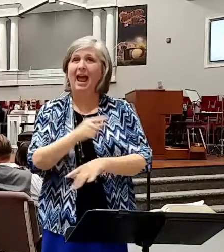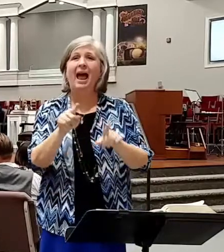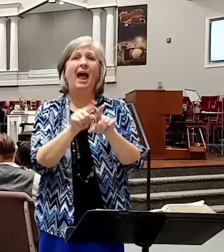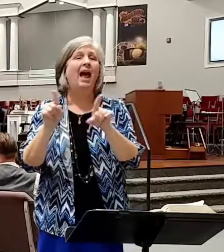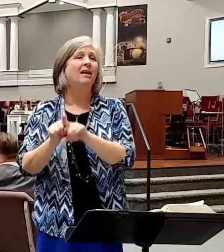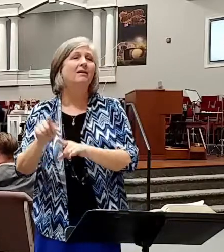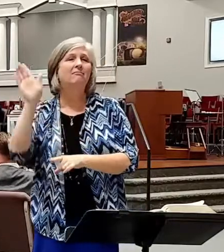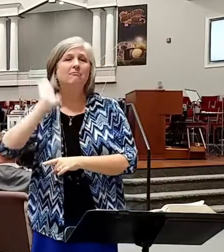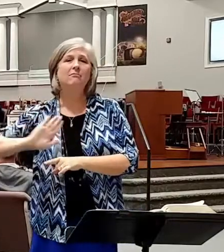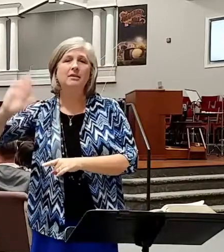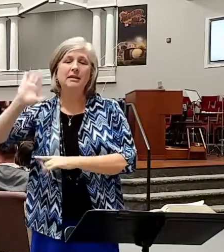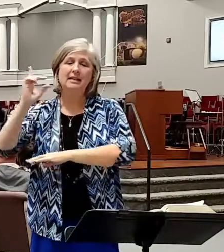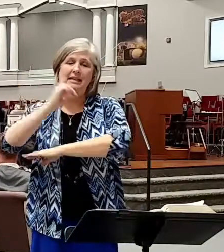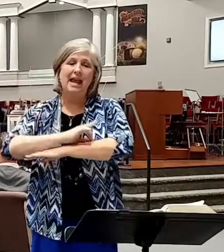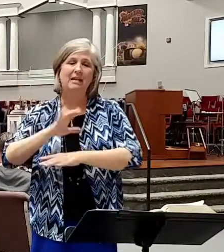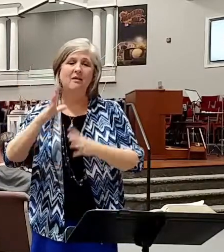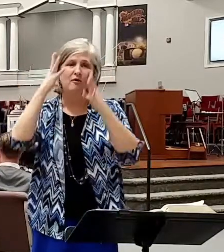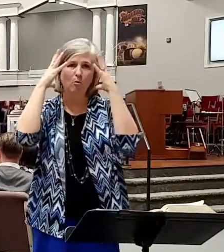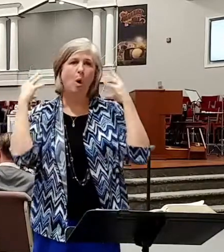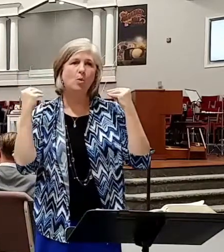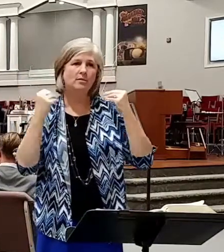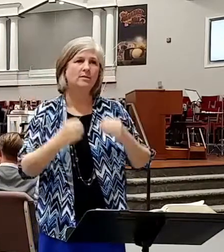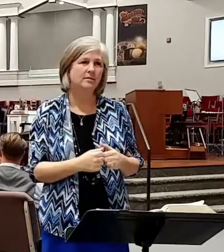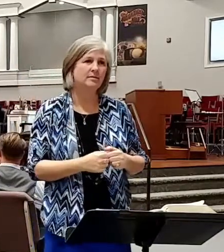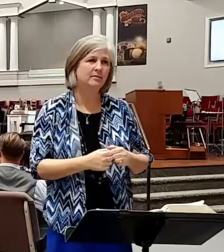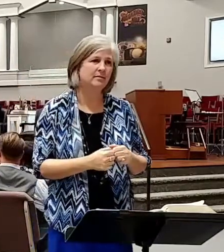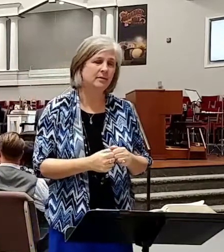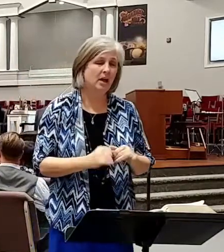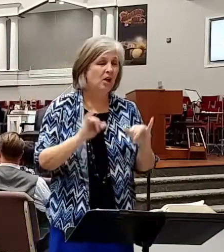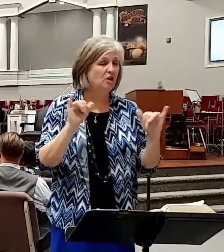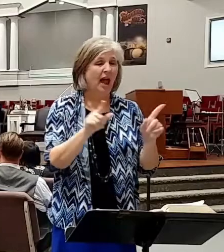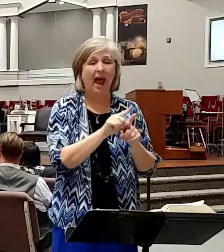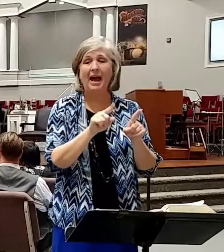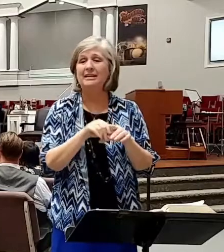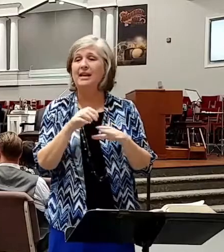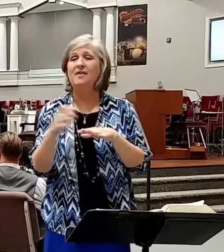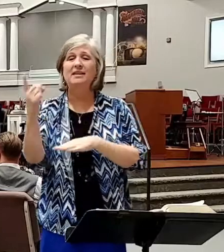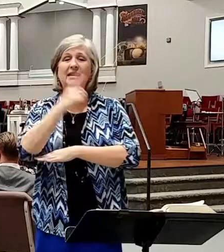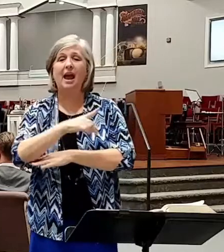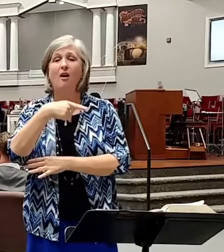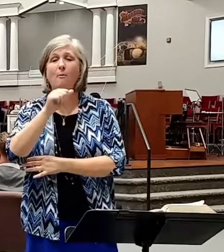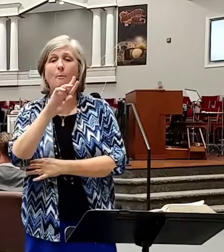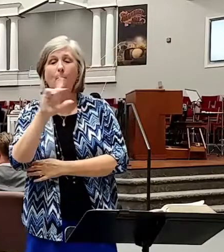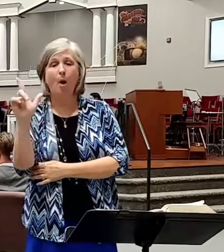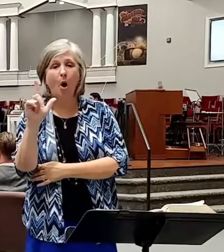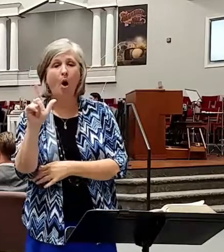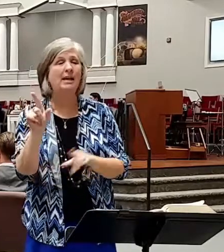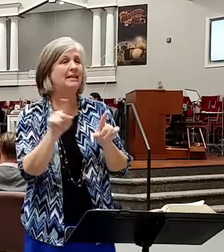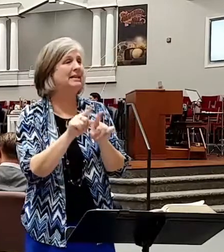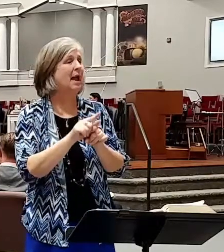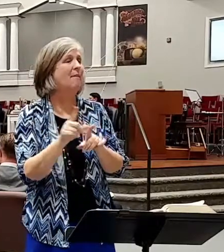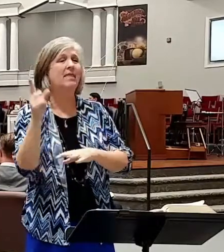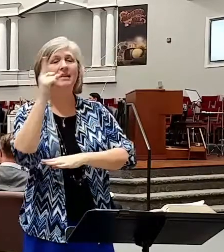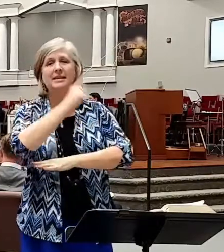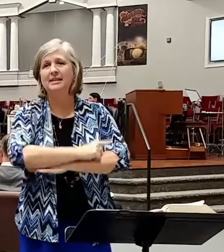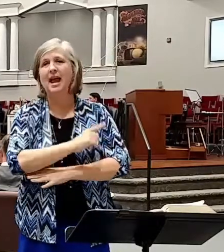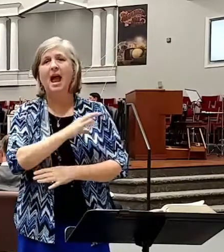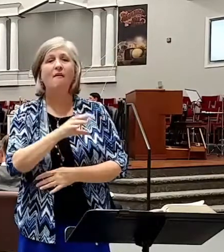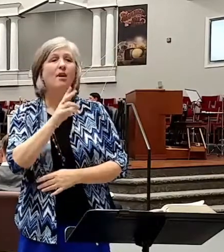days of Moses. Just as it was in the days of Paul. Just as was the days of Dr. Howes or J.